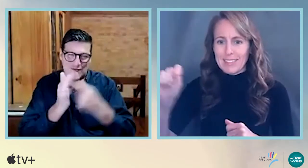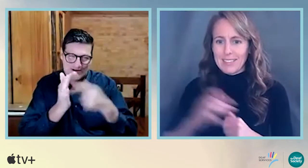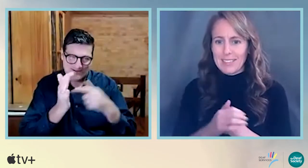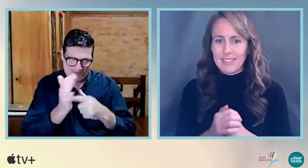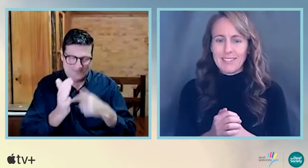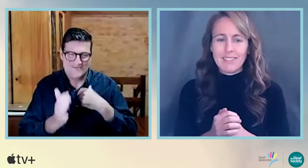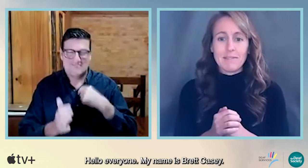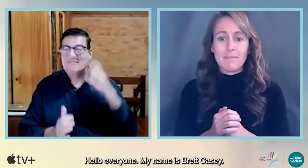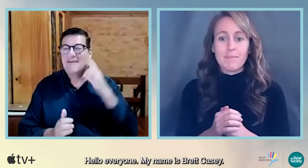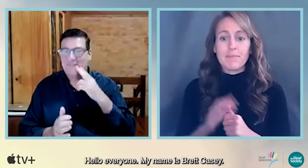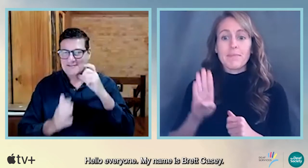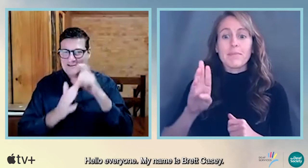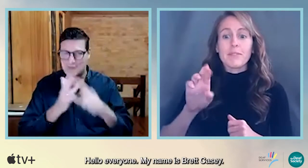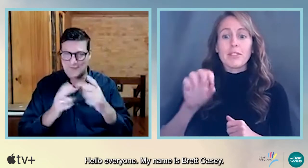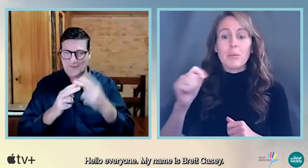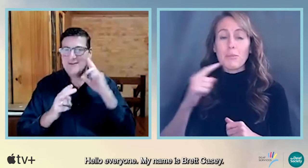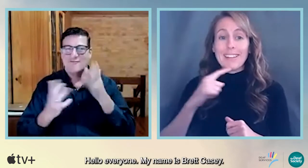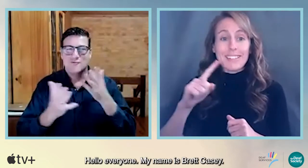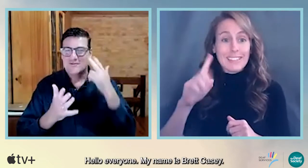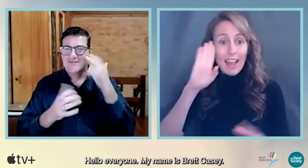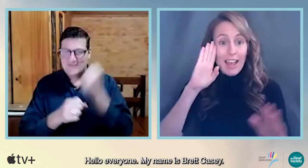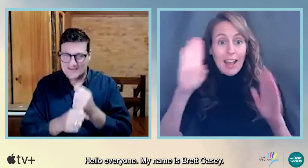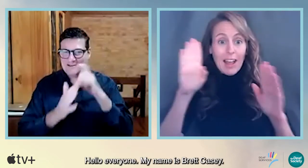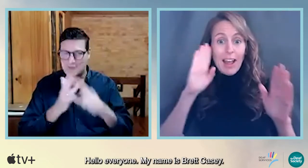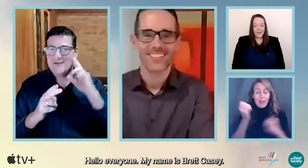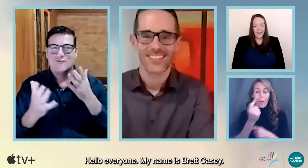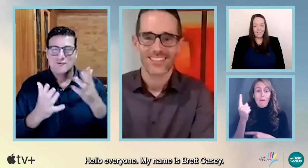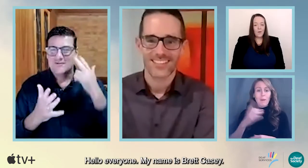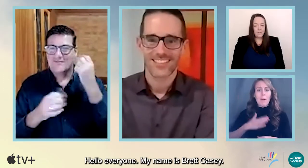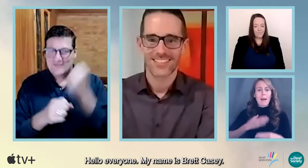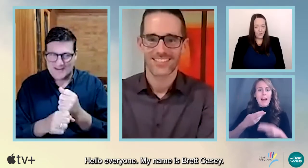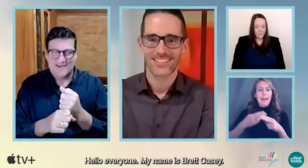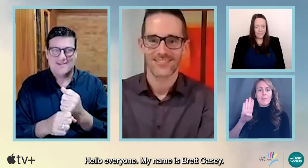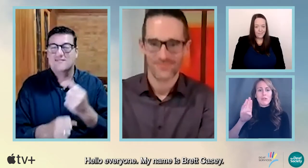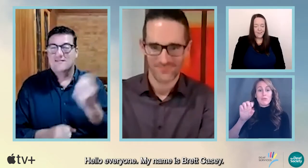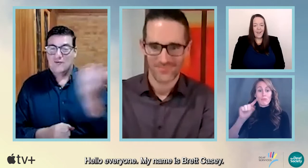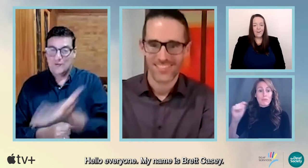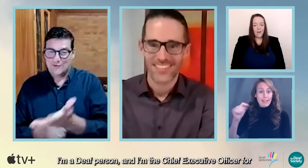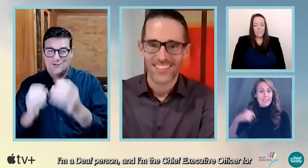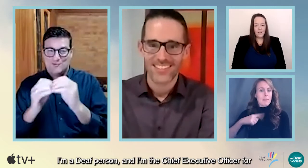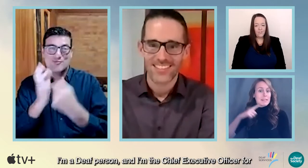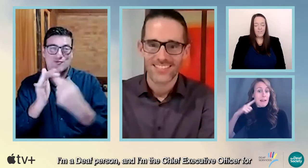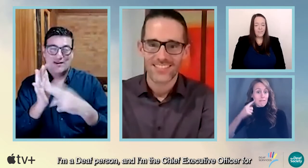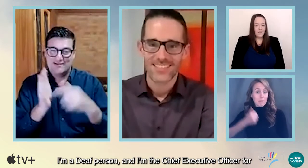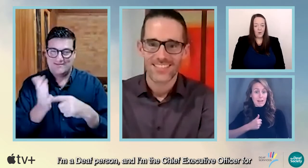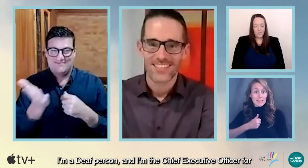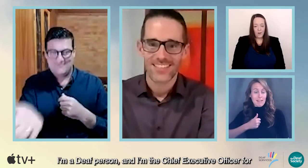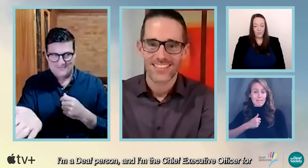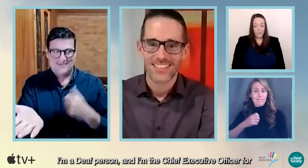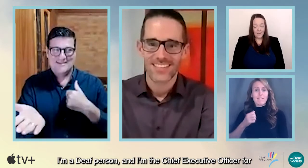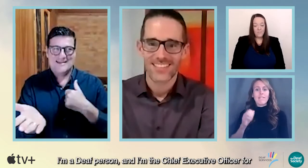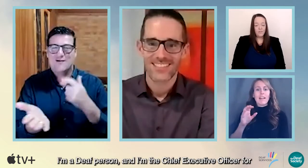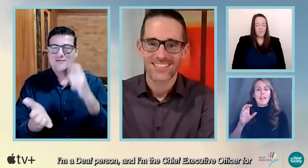Hello, everyone. Hi. My name is Brett Casey. I'm a deaf person and I'm the chief executive officer